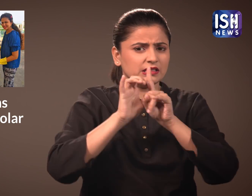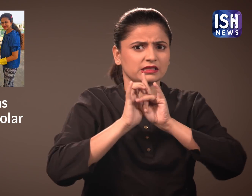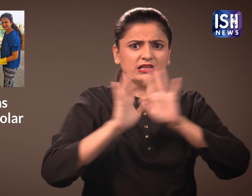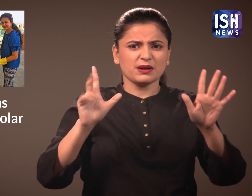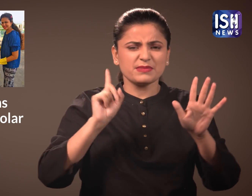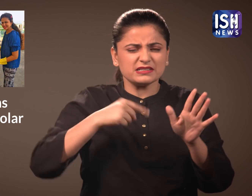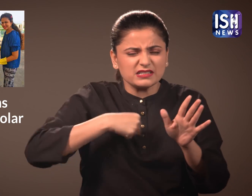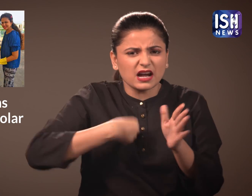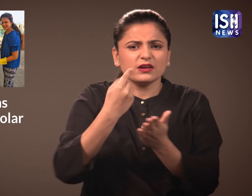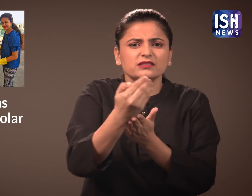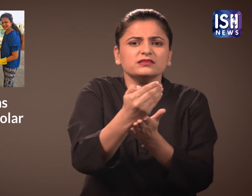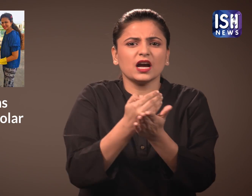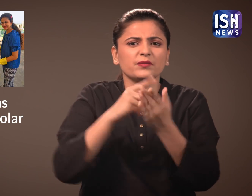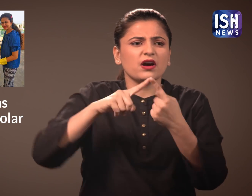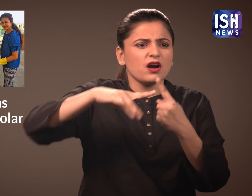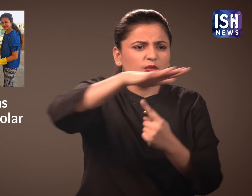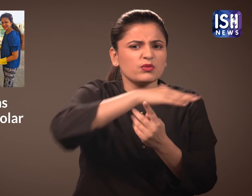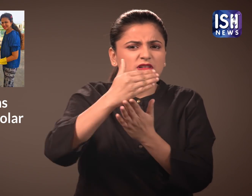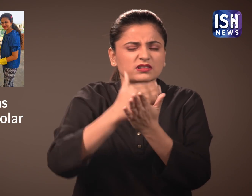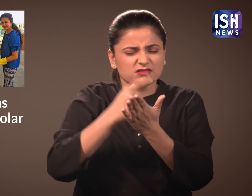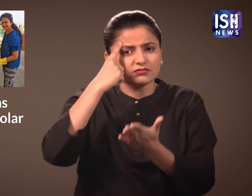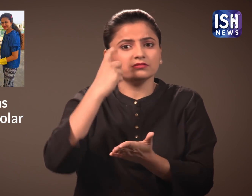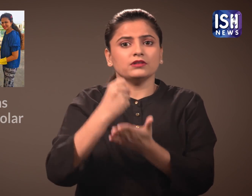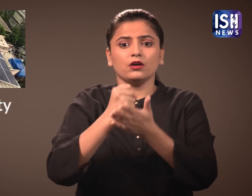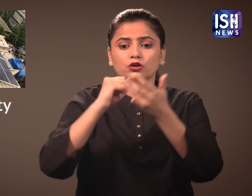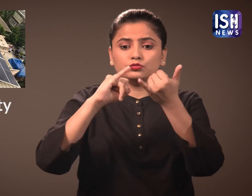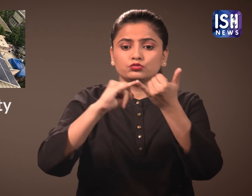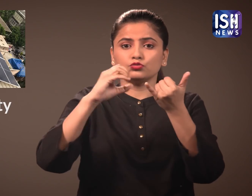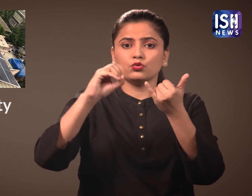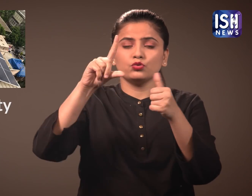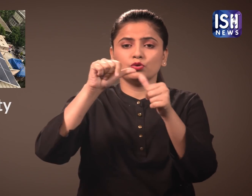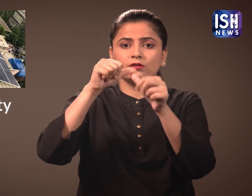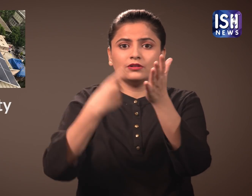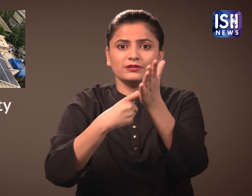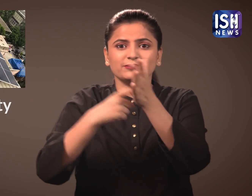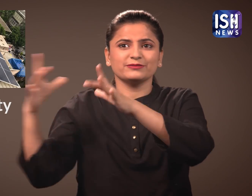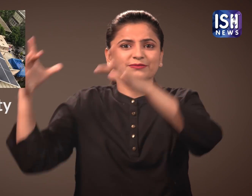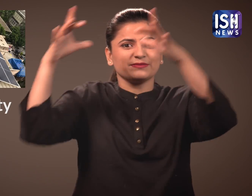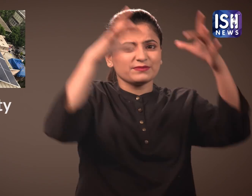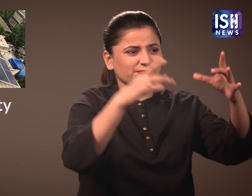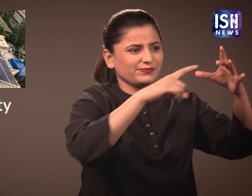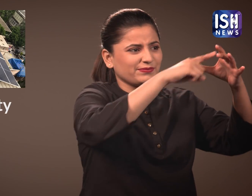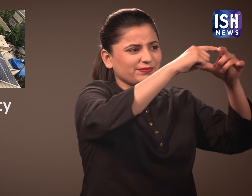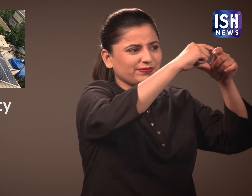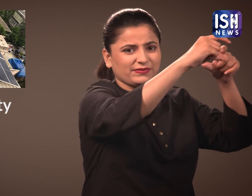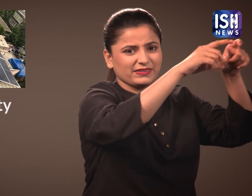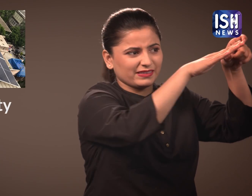and decided to heal earth by installing solar electricity panels.